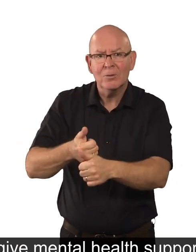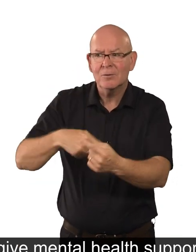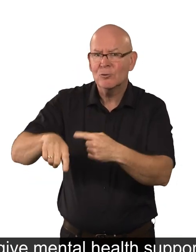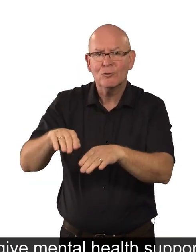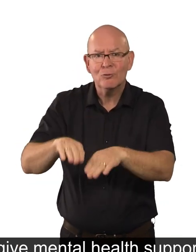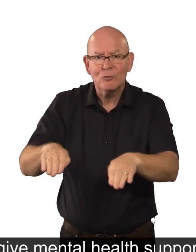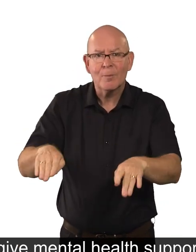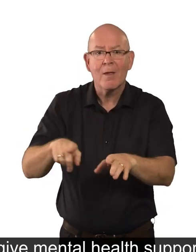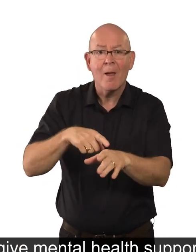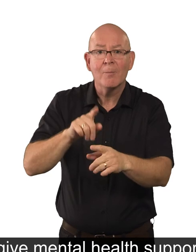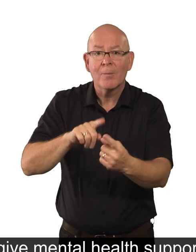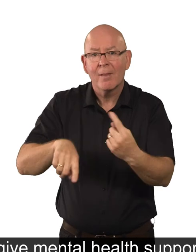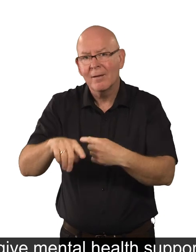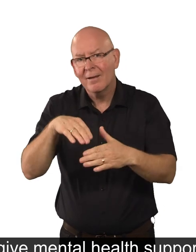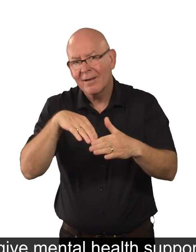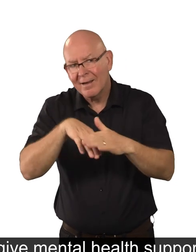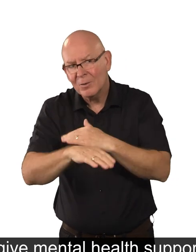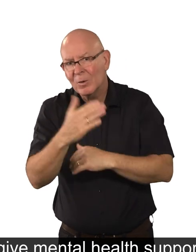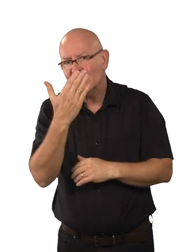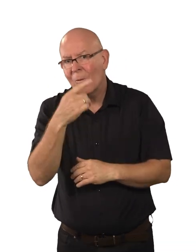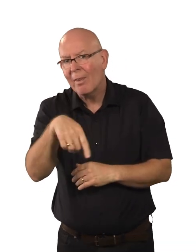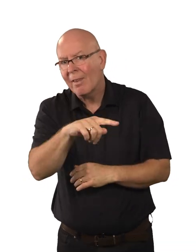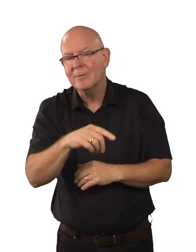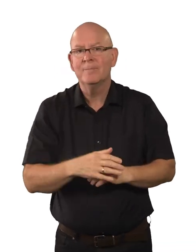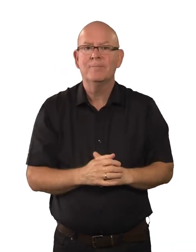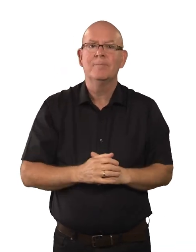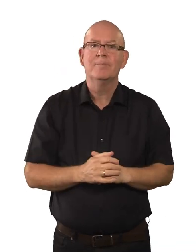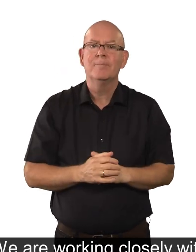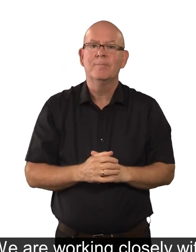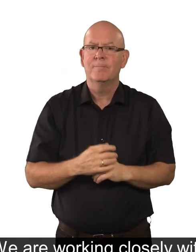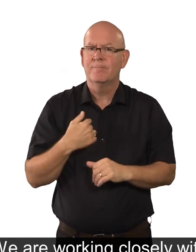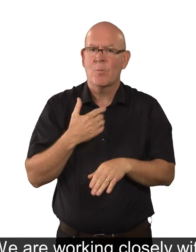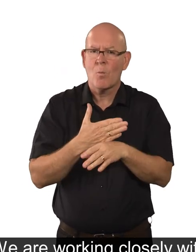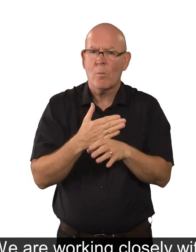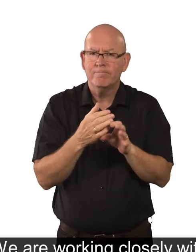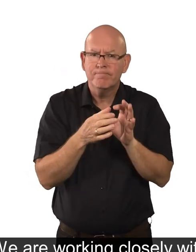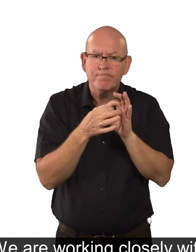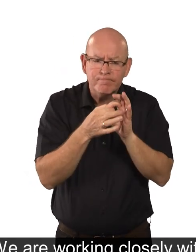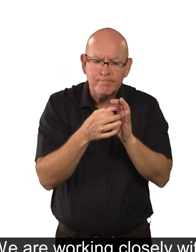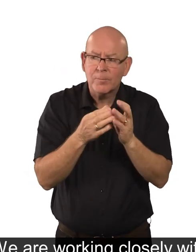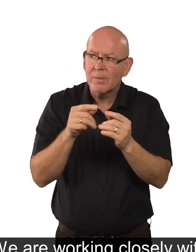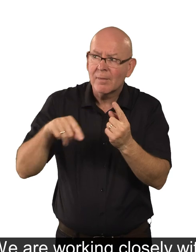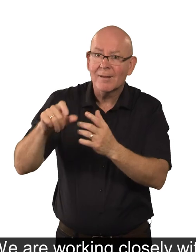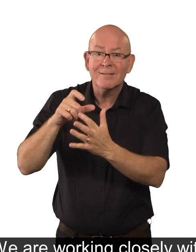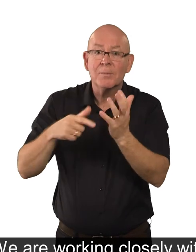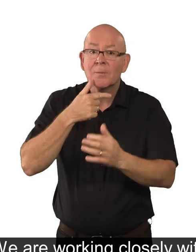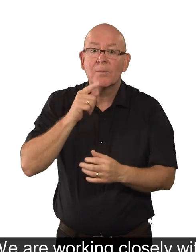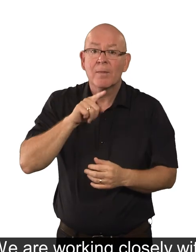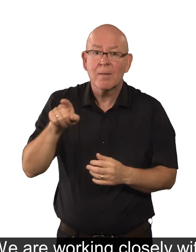to children and young people in school. We are working closely with disabled people